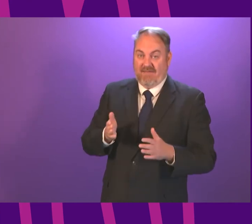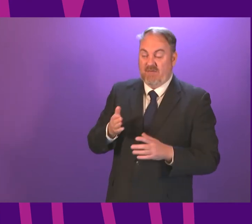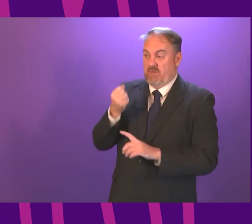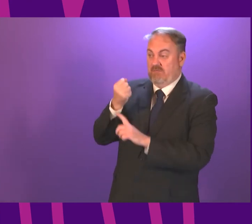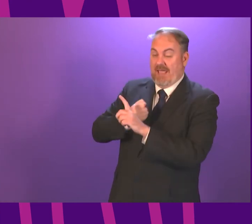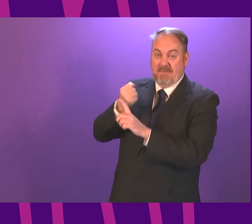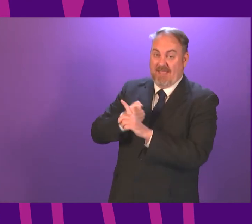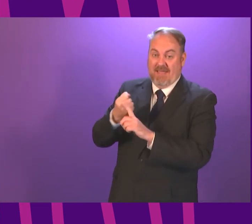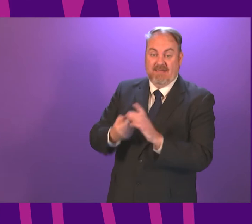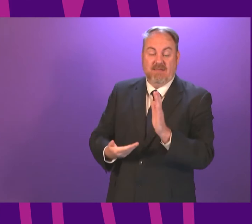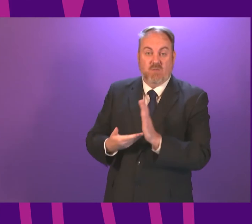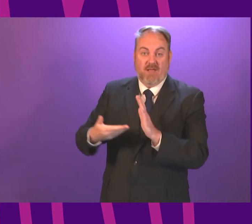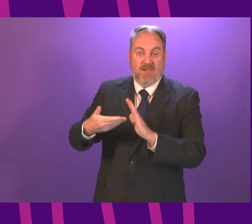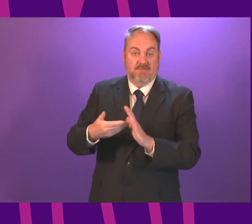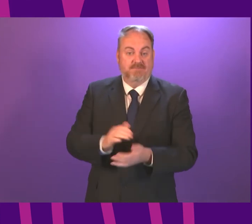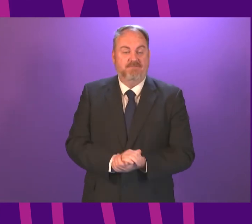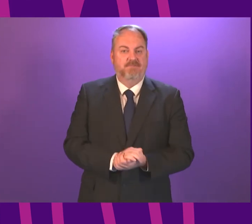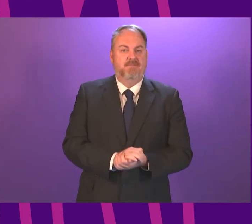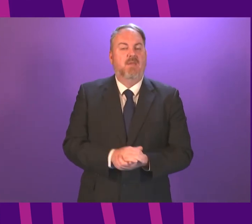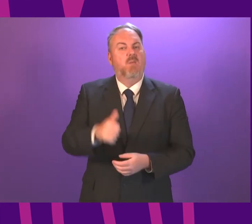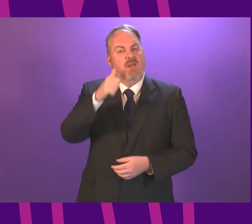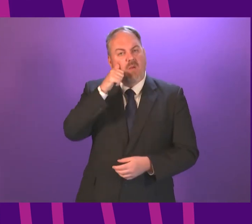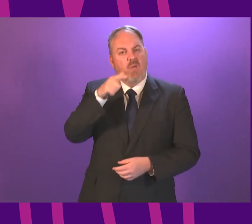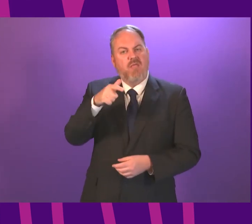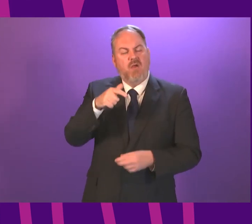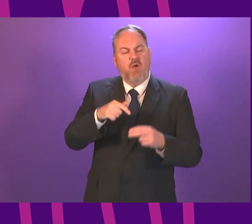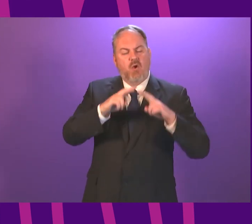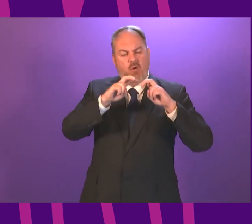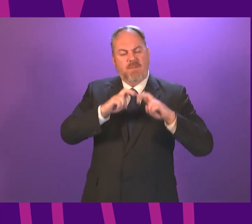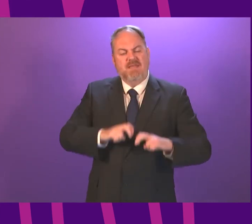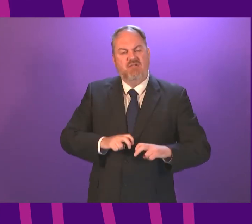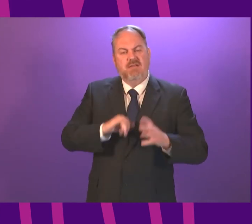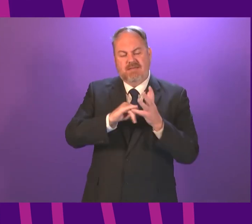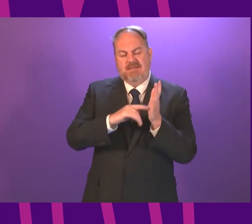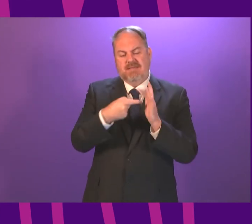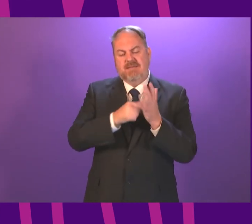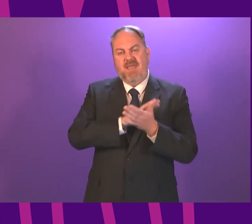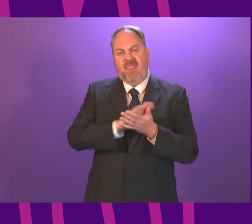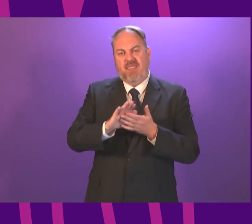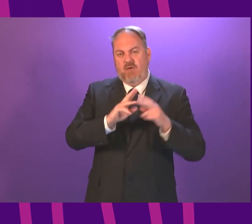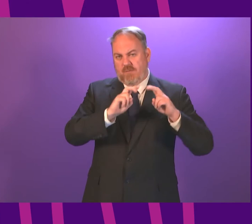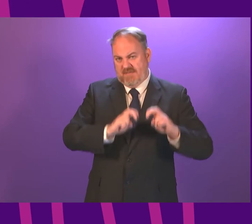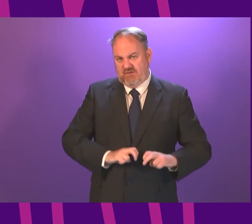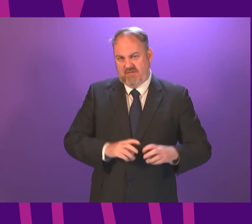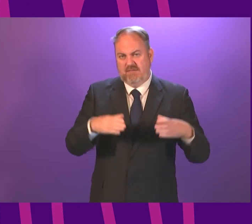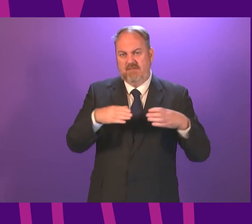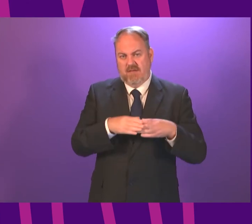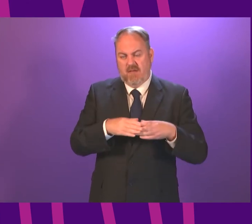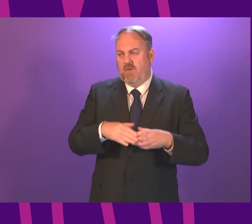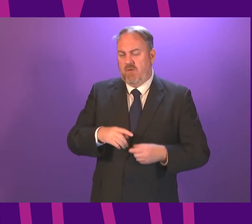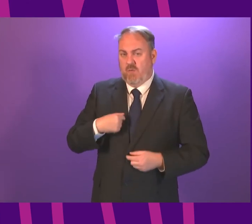well. Patrick Harvey is right about the Smith Commission. Discussions to devolve more powers to this parliament in the area of immigration